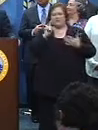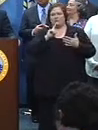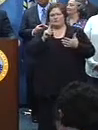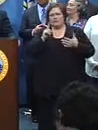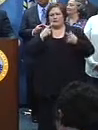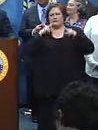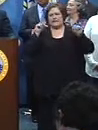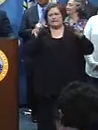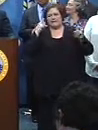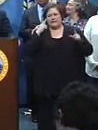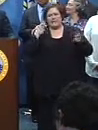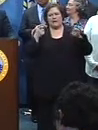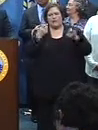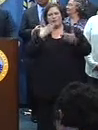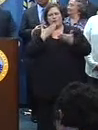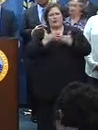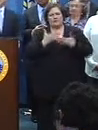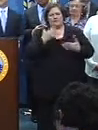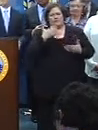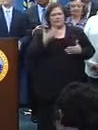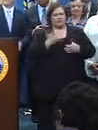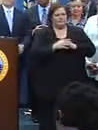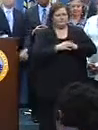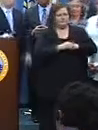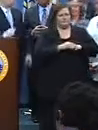with great success, and I think they're handling it well. Thank you.